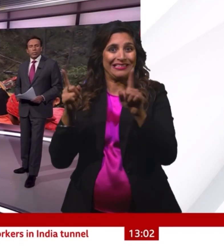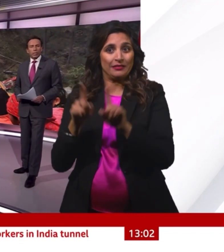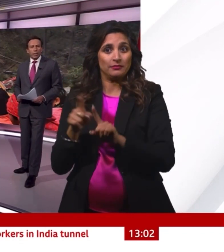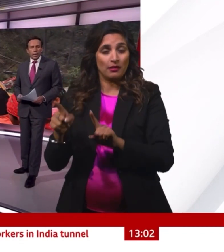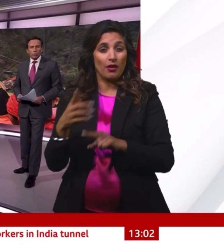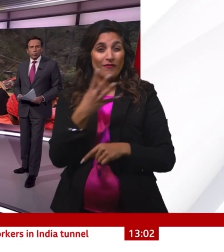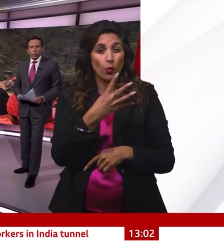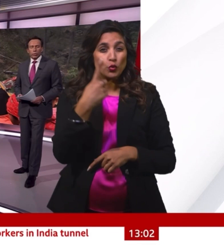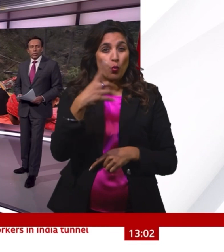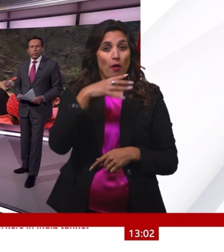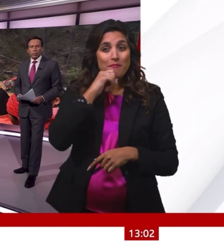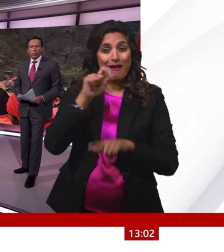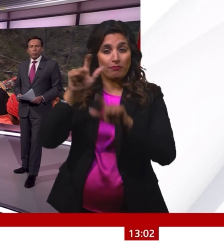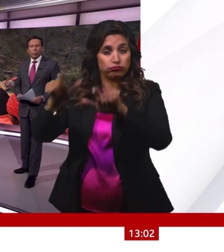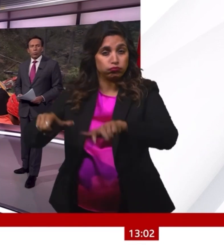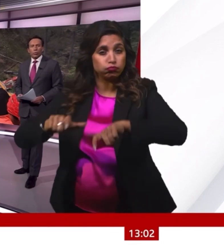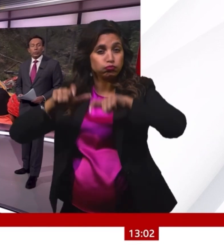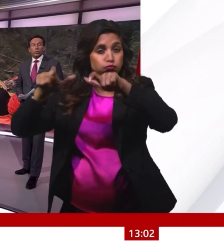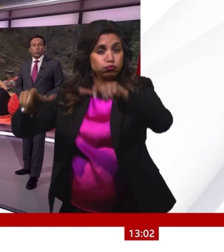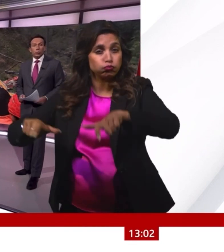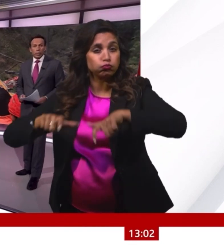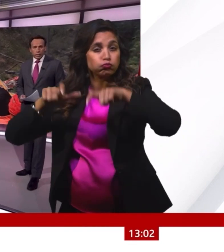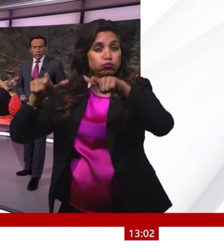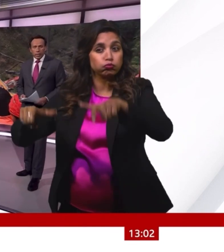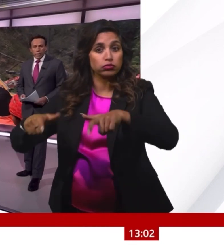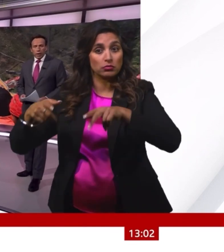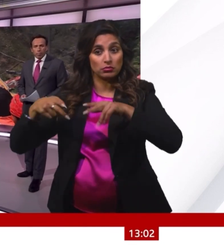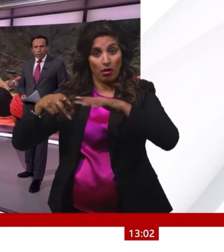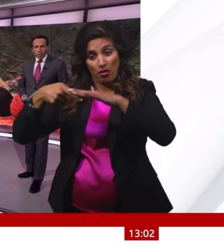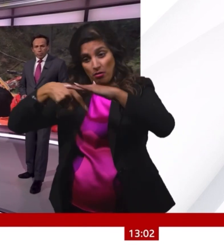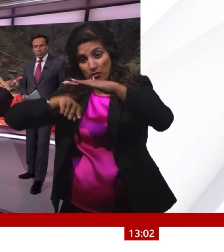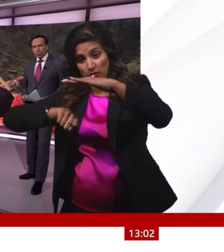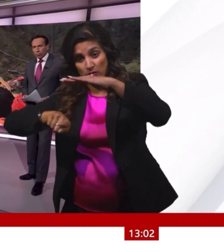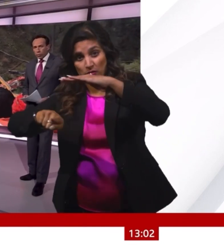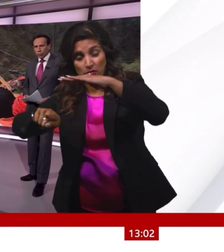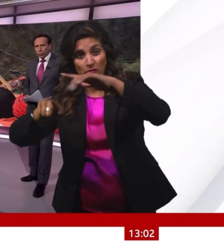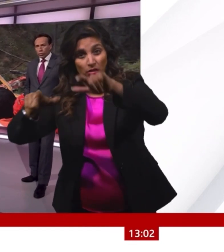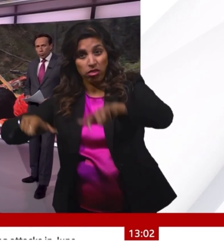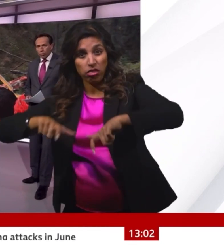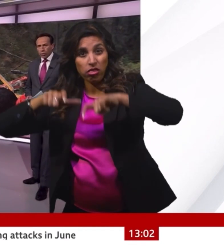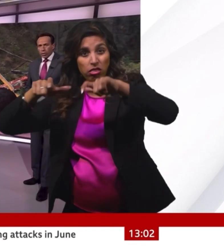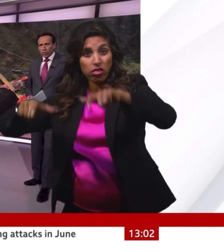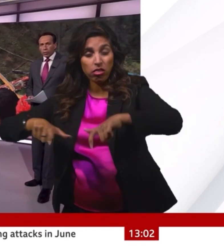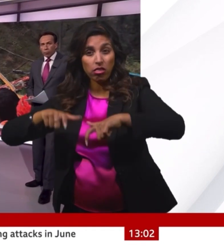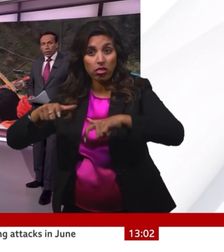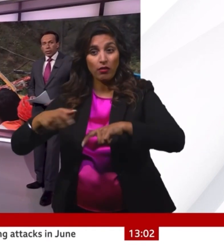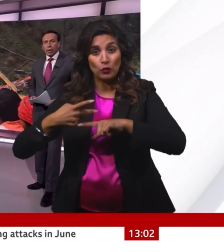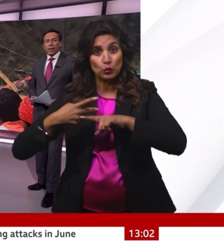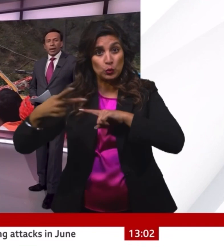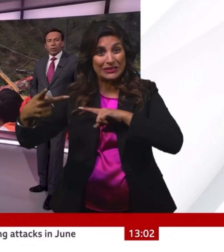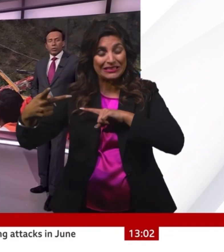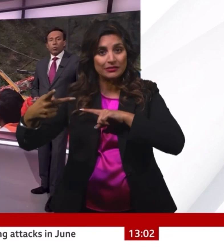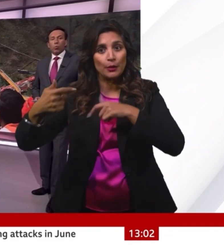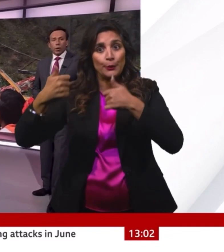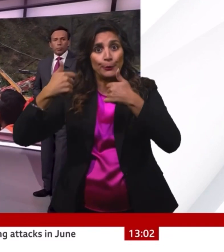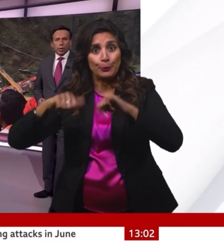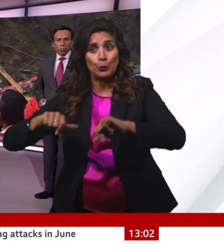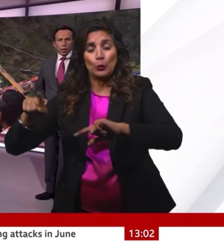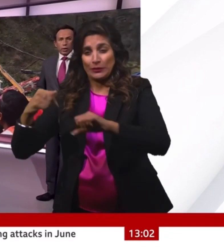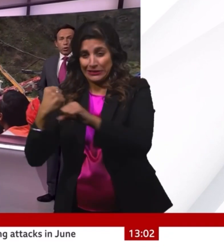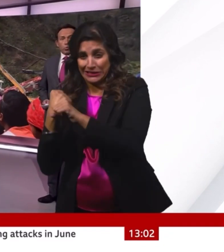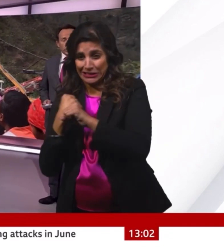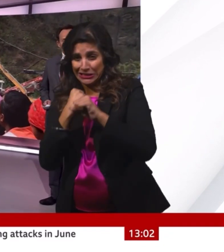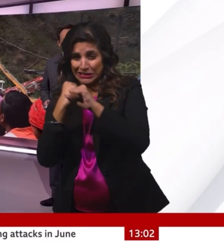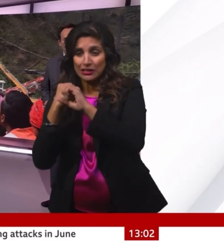been trapped in a collapsed road tunnel for more than two weeks. A pipe has been pushed through the rubble to bring the men out one